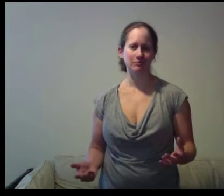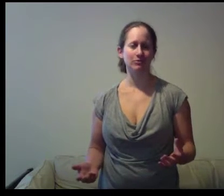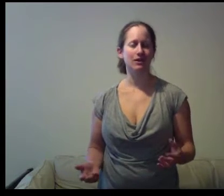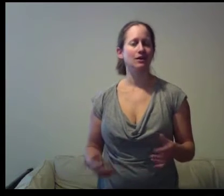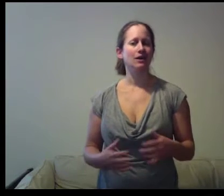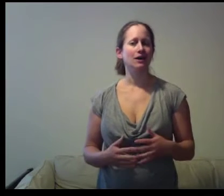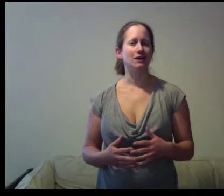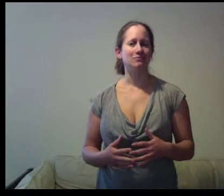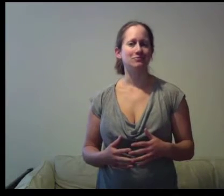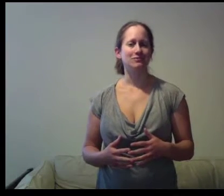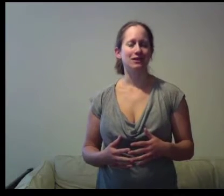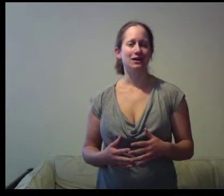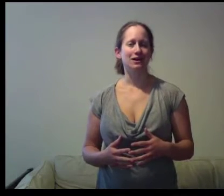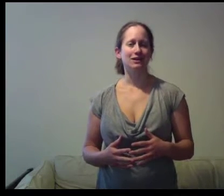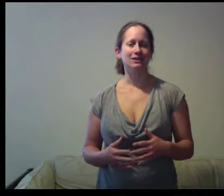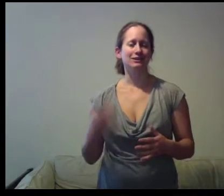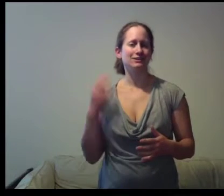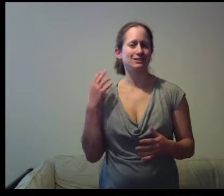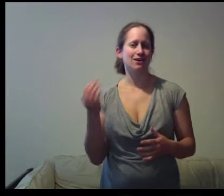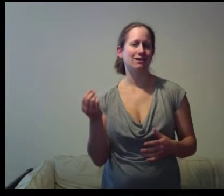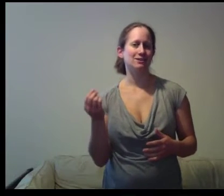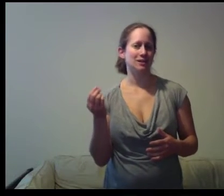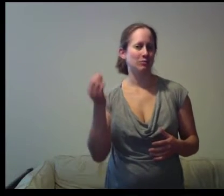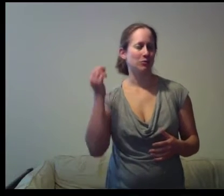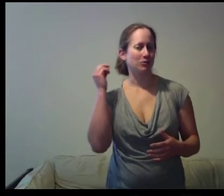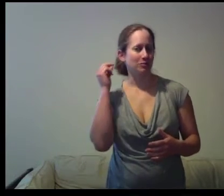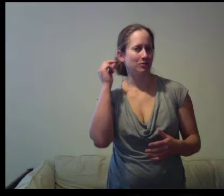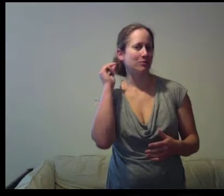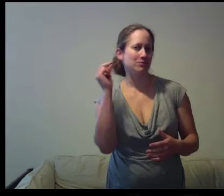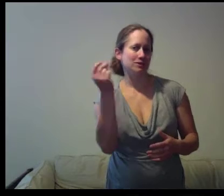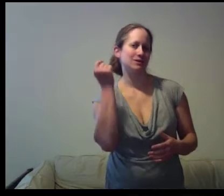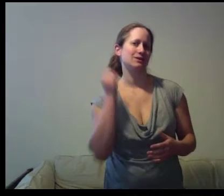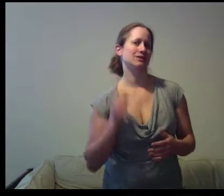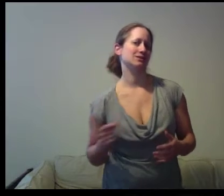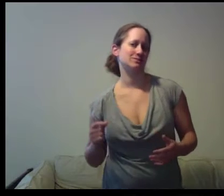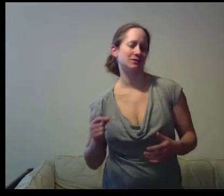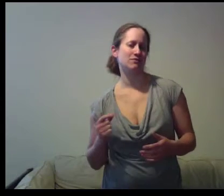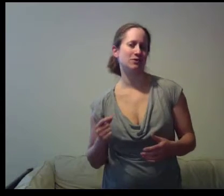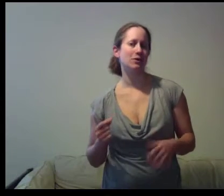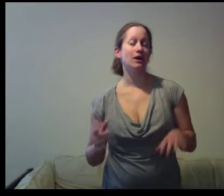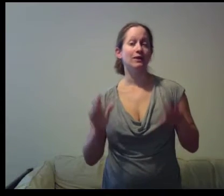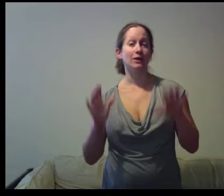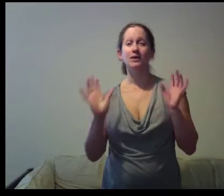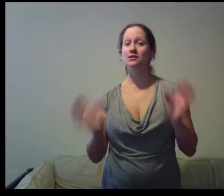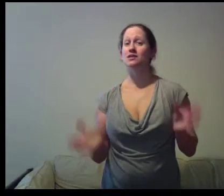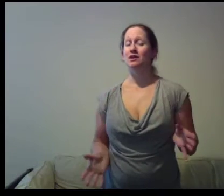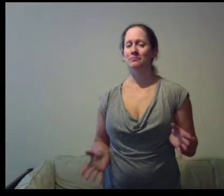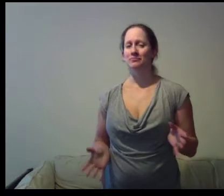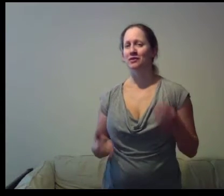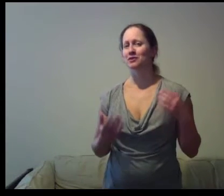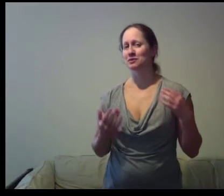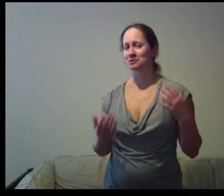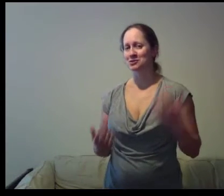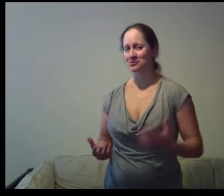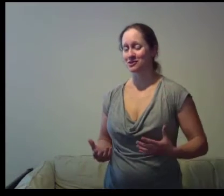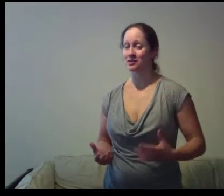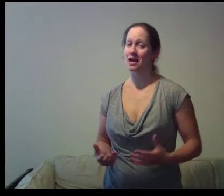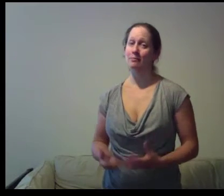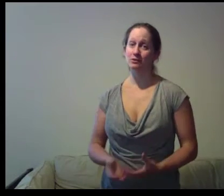I think that this concept will probably click something for you. Now here's the thing the demonstration happens